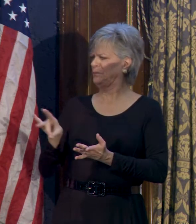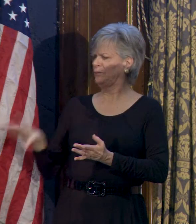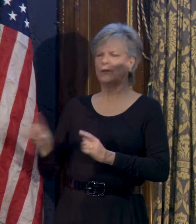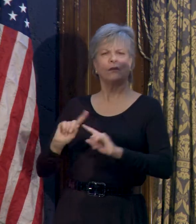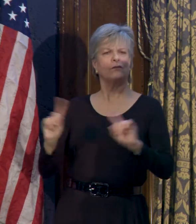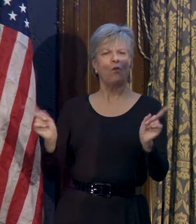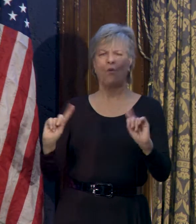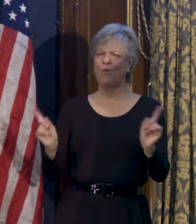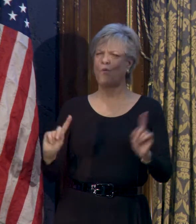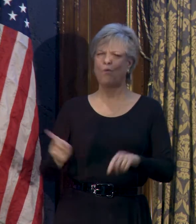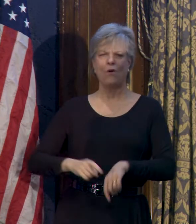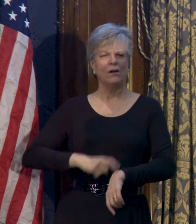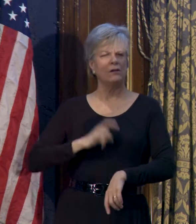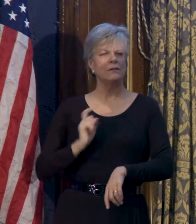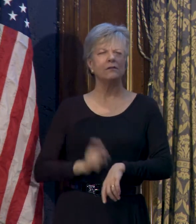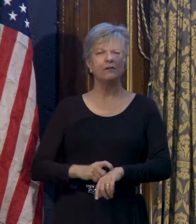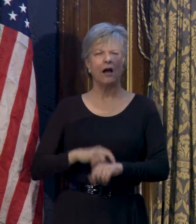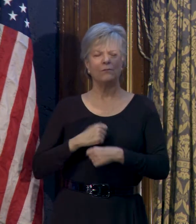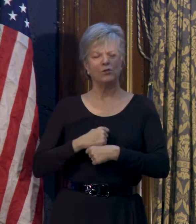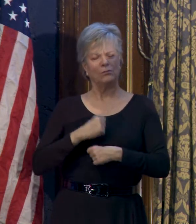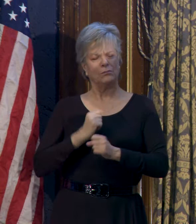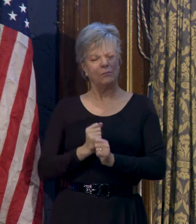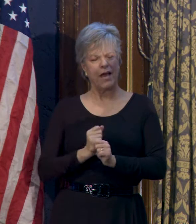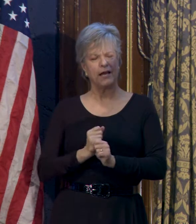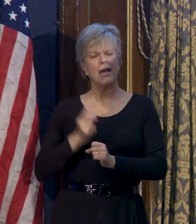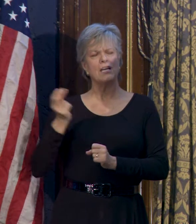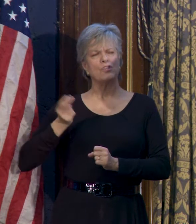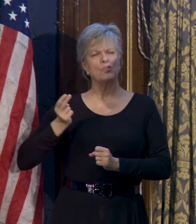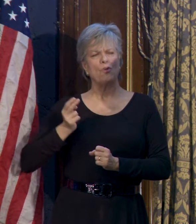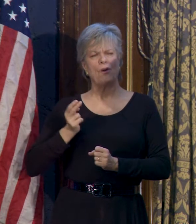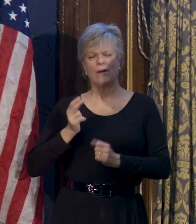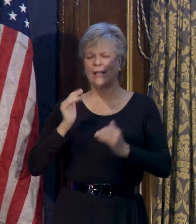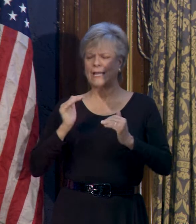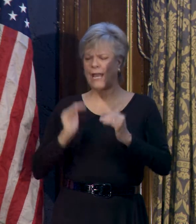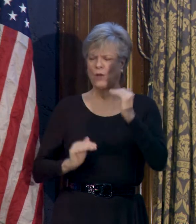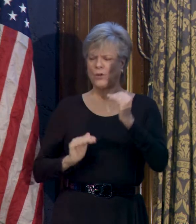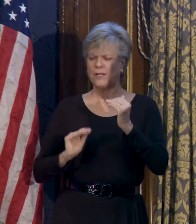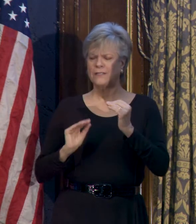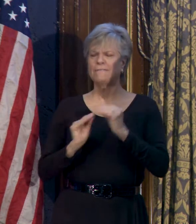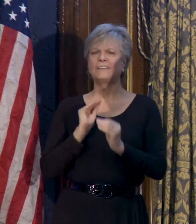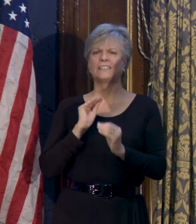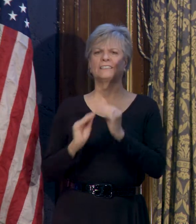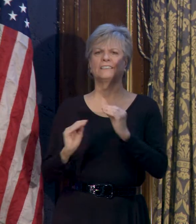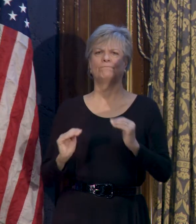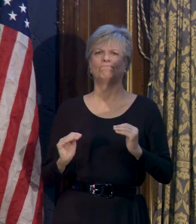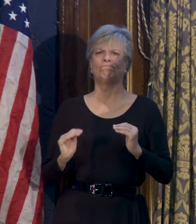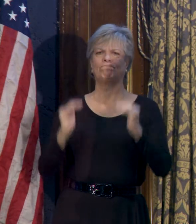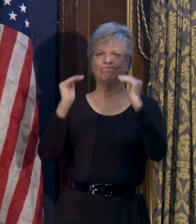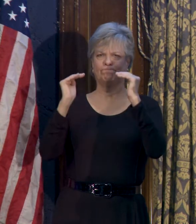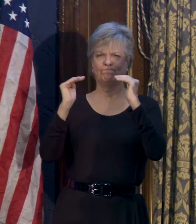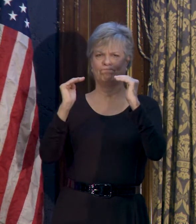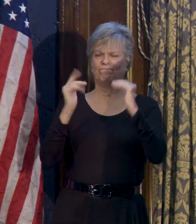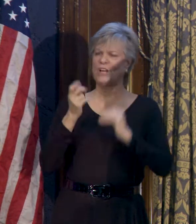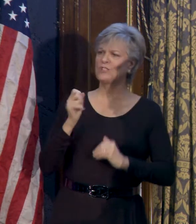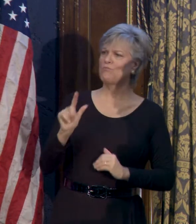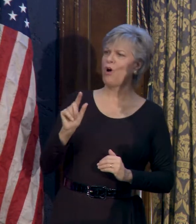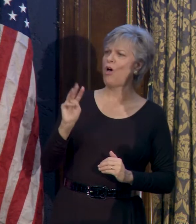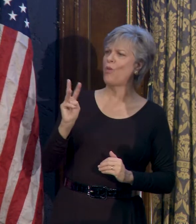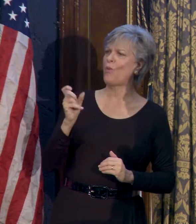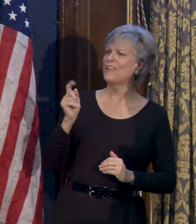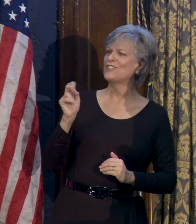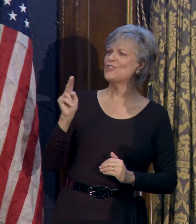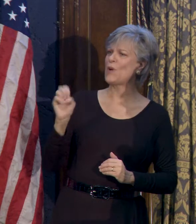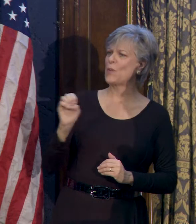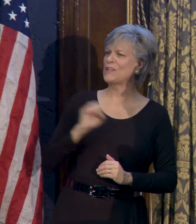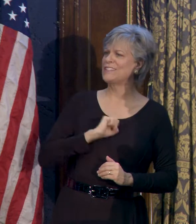inequities and make sure our region is working for all of our residents. As Paul Wellstone, Senator from Minnesota, used to